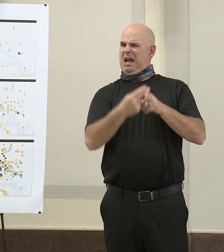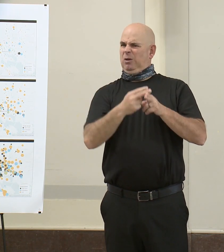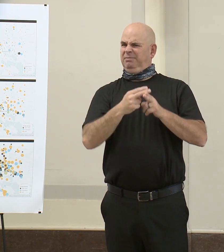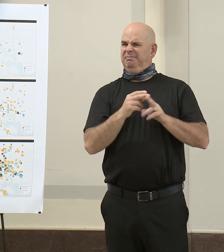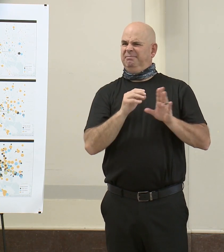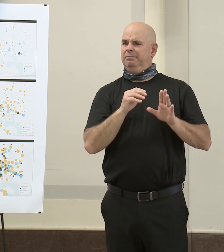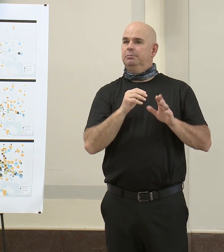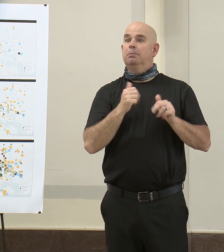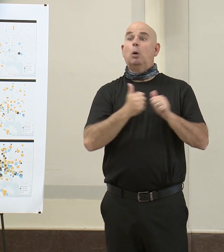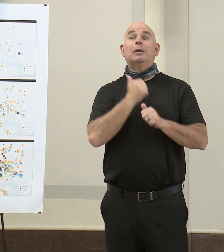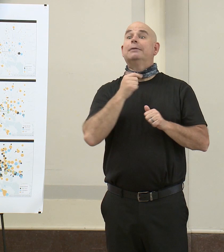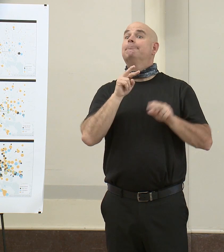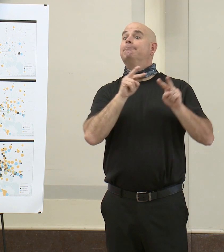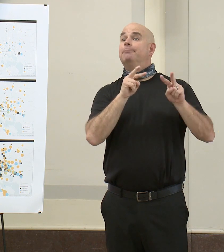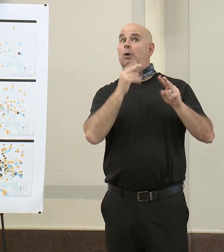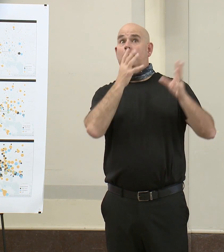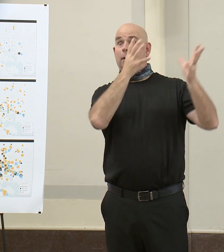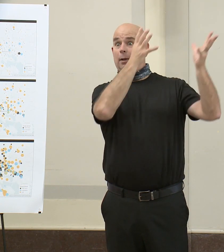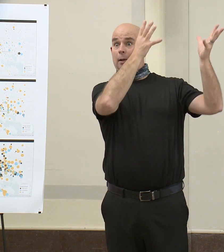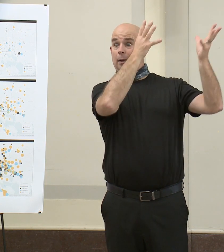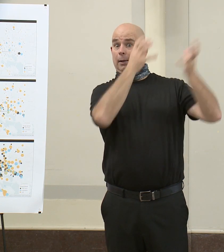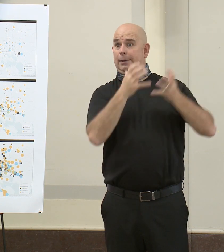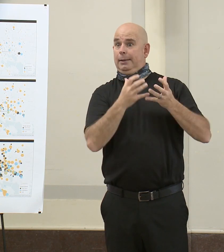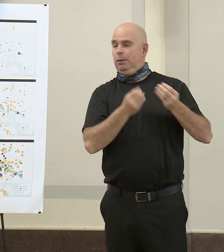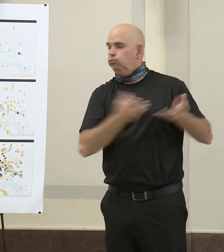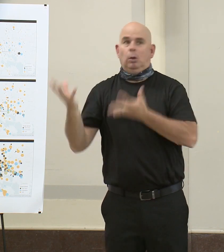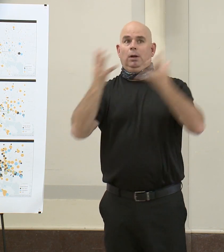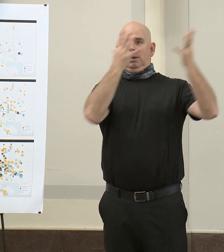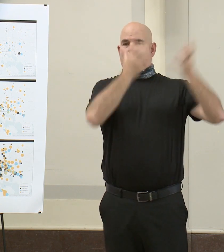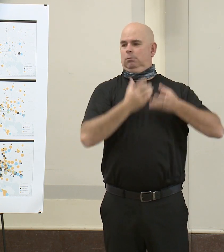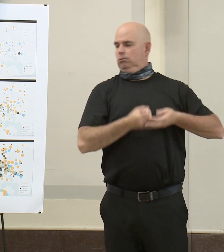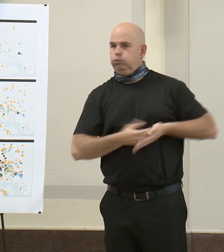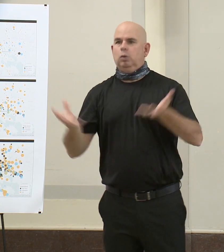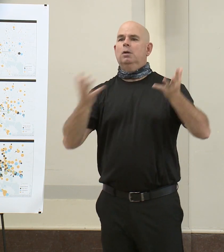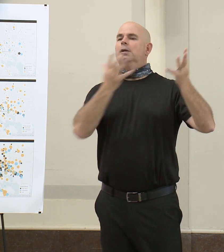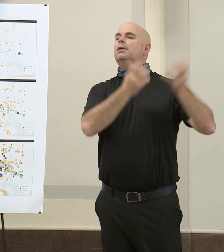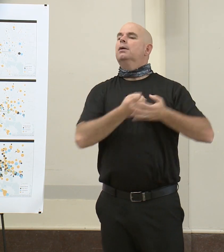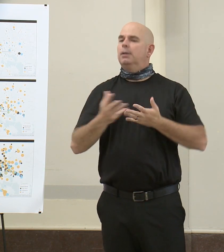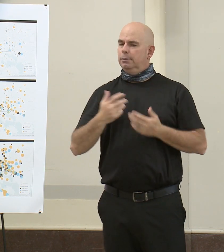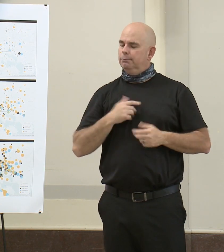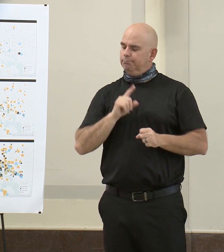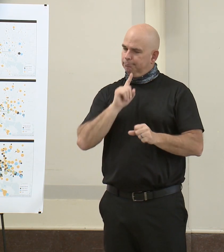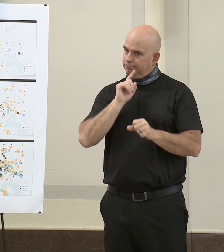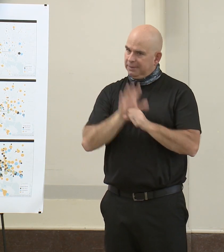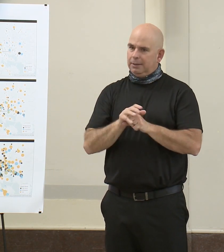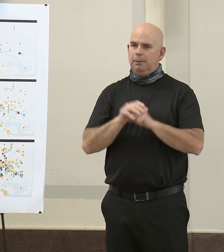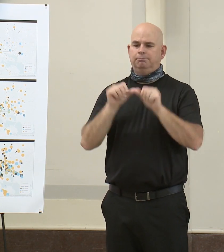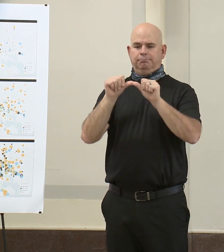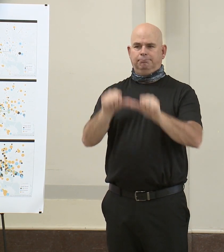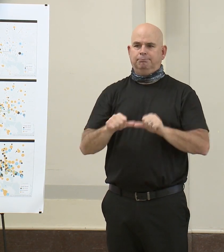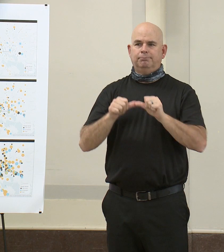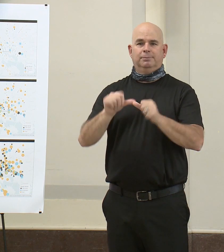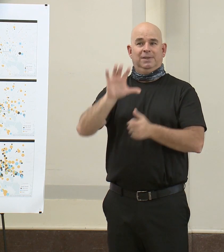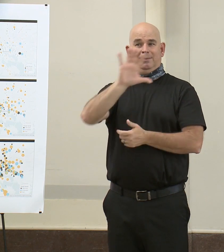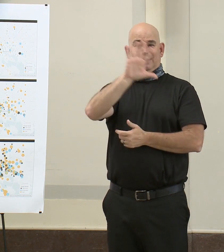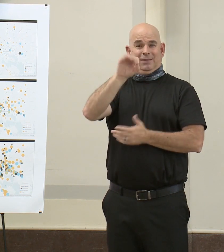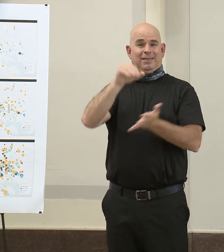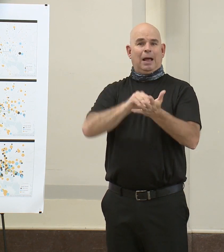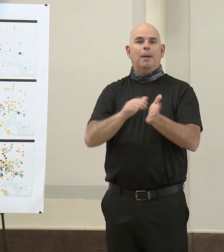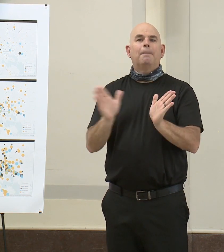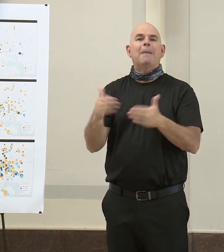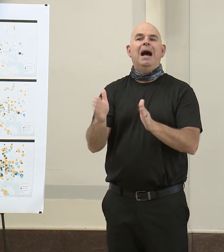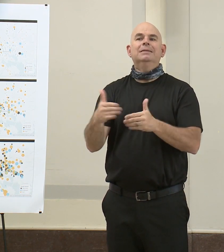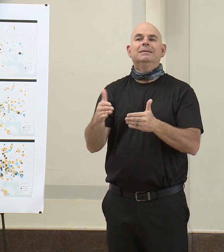sought-after food resource. We are committed to distributing 70,000 of the grocery boxes from